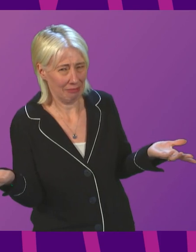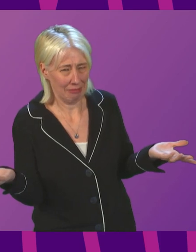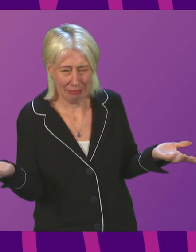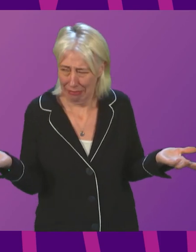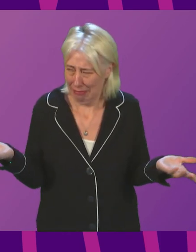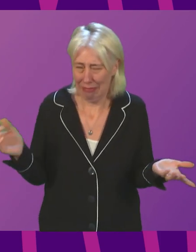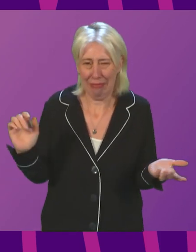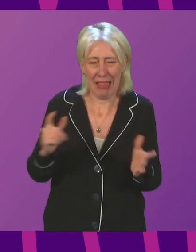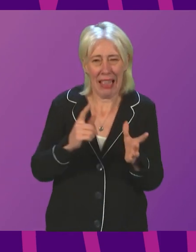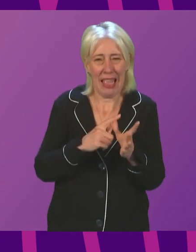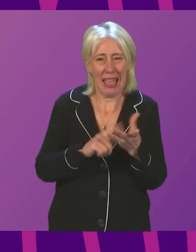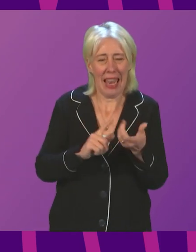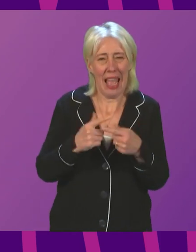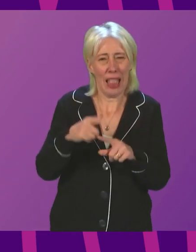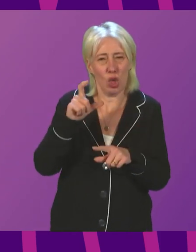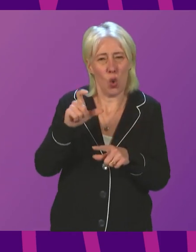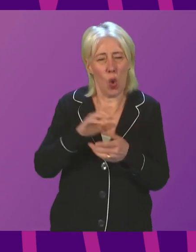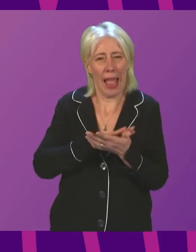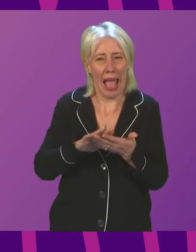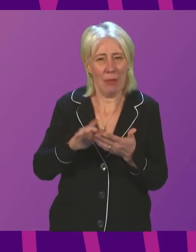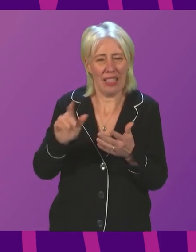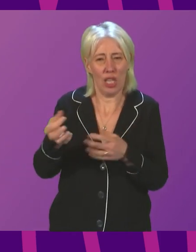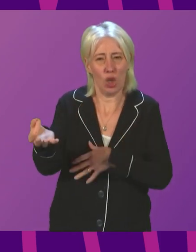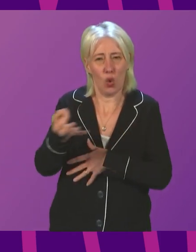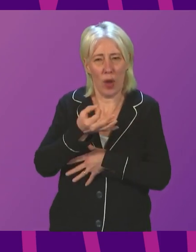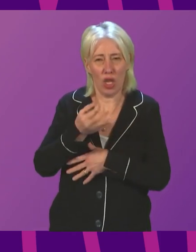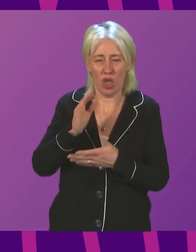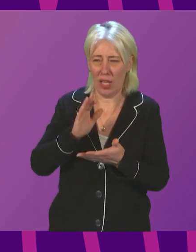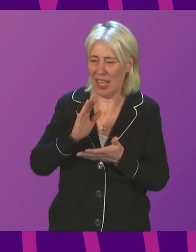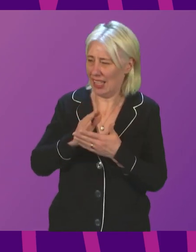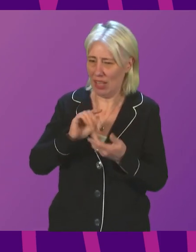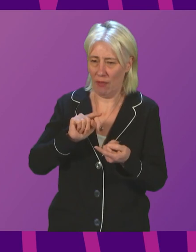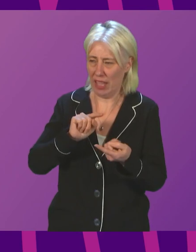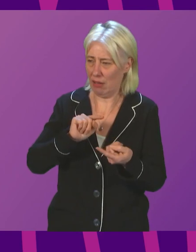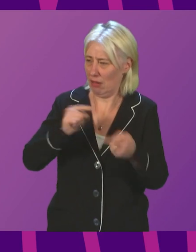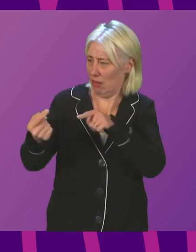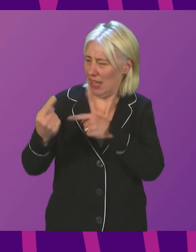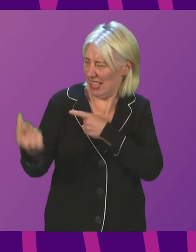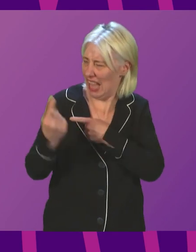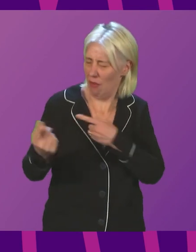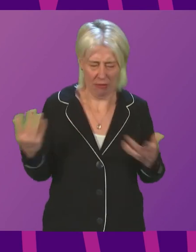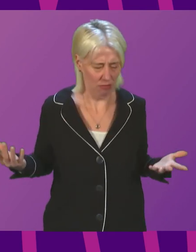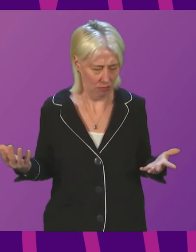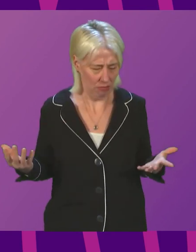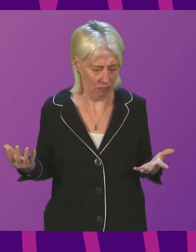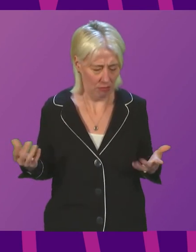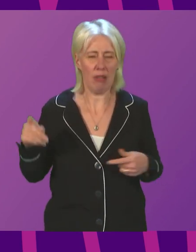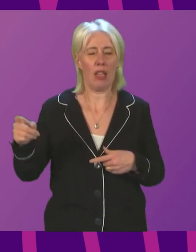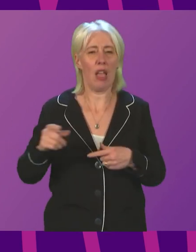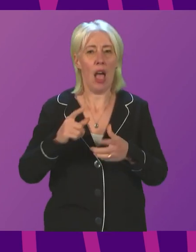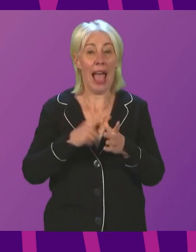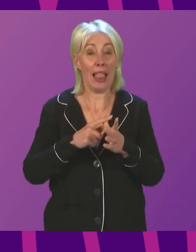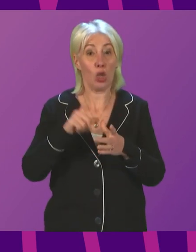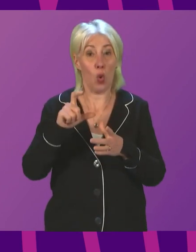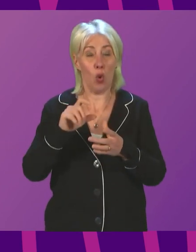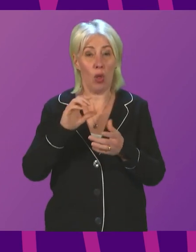And Mr Cole Hamilton's question has a fundamental contradiction at the heart of it. Mr Cole Hamilton marshaled the